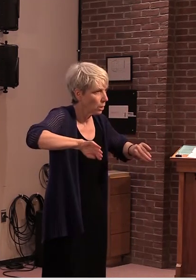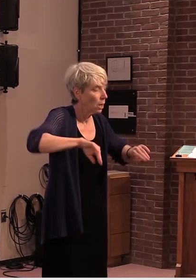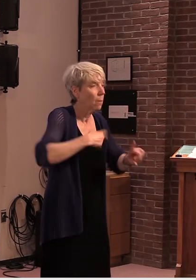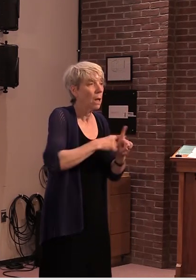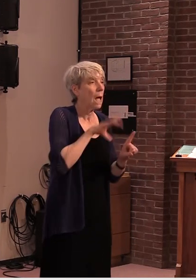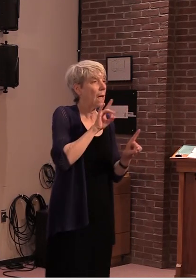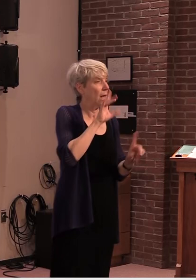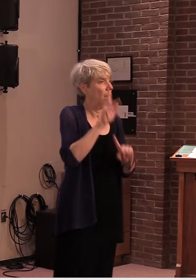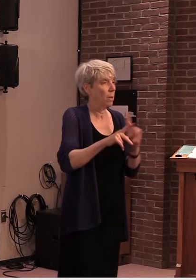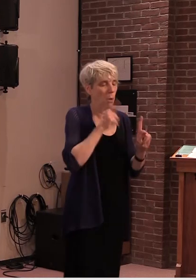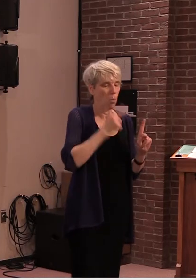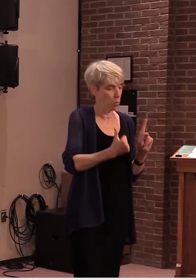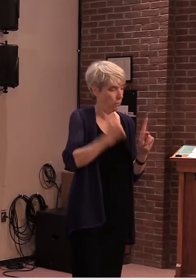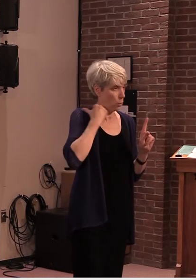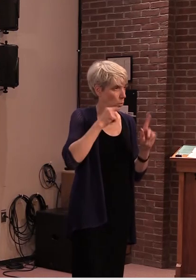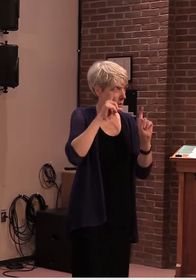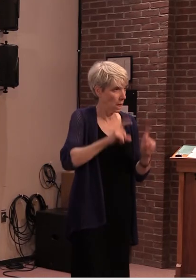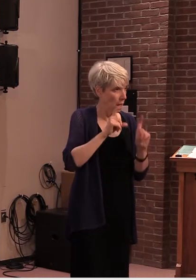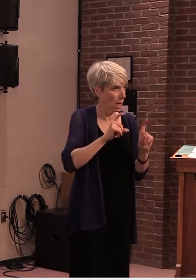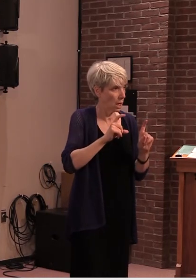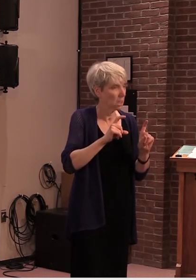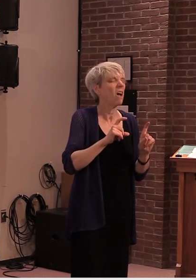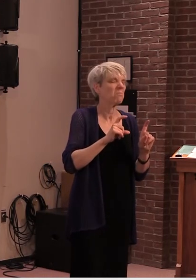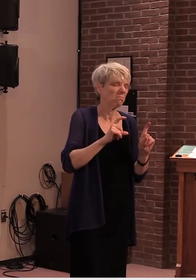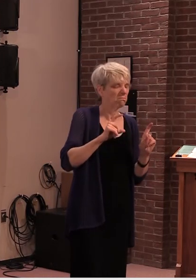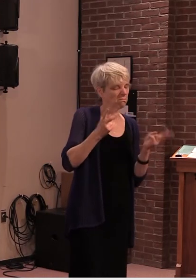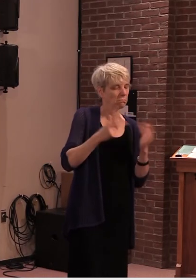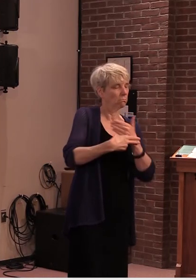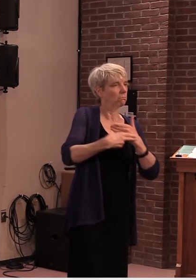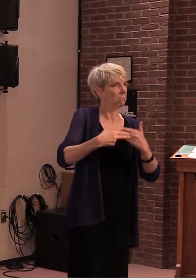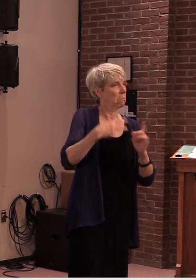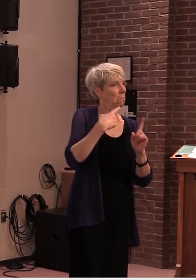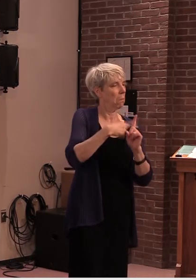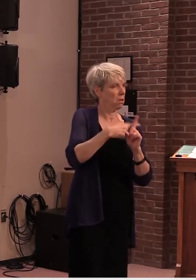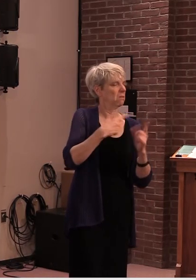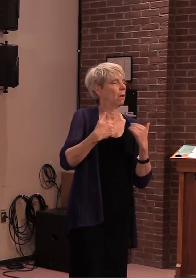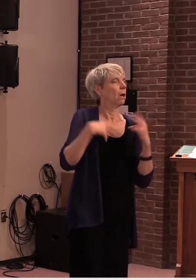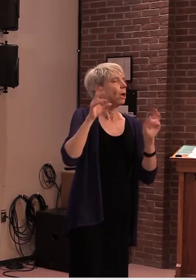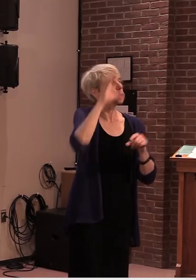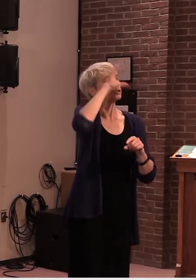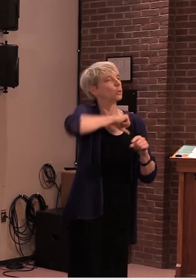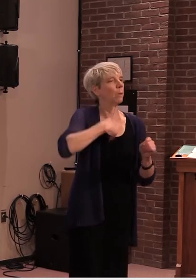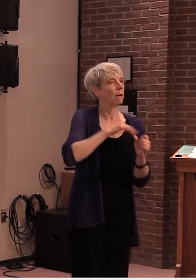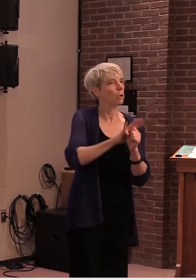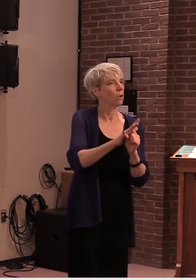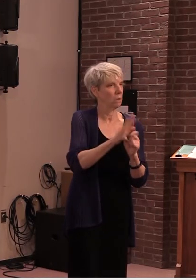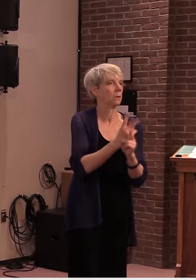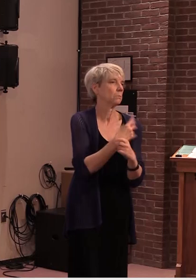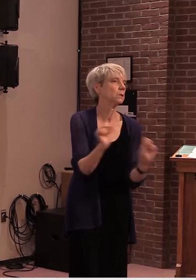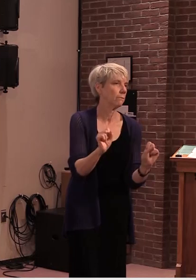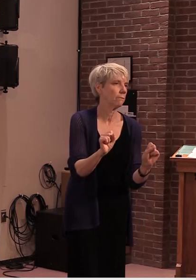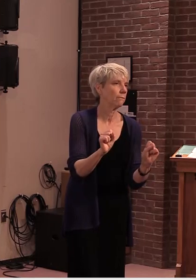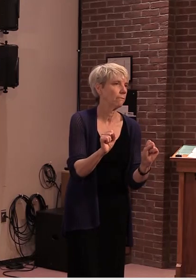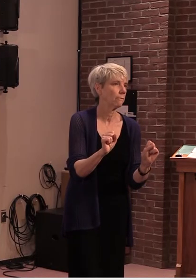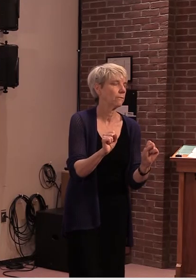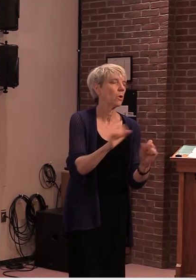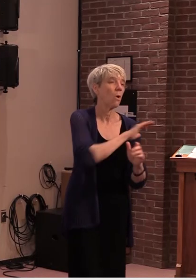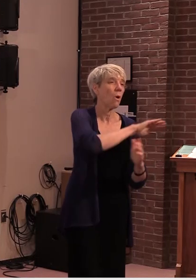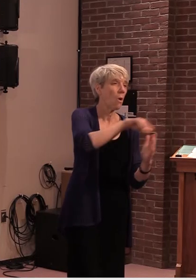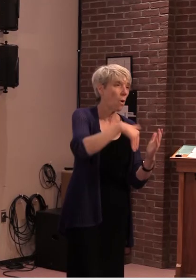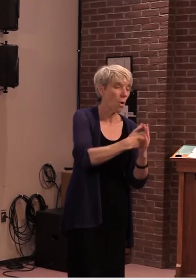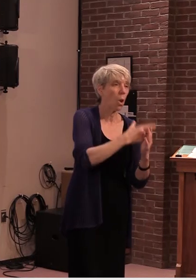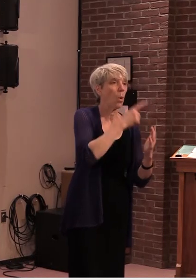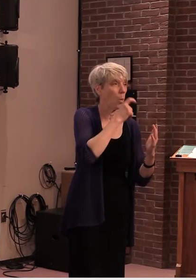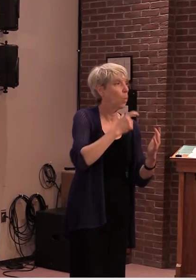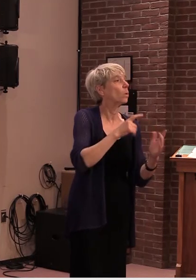with the Vermont Department Health guidance as they were positive even though we do not know they